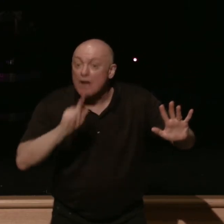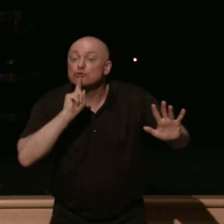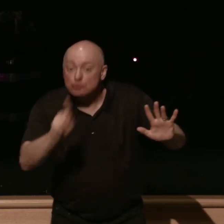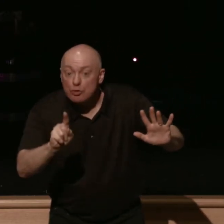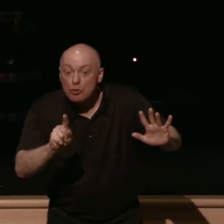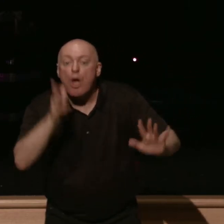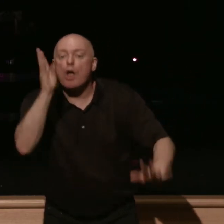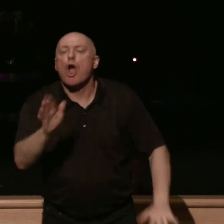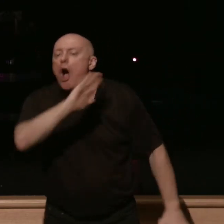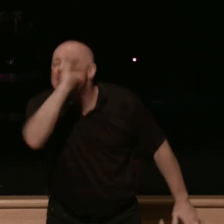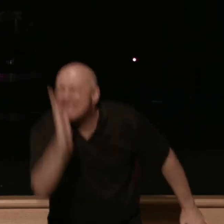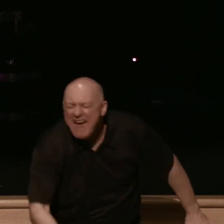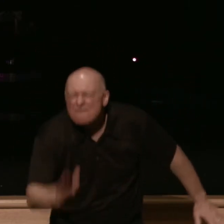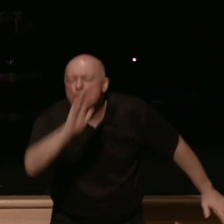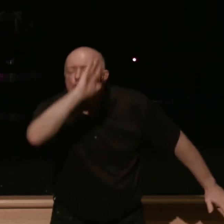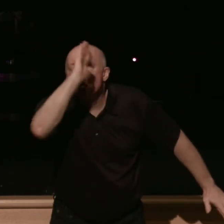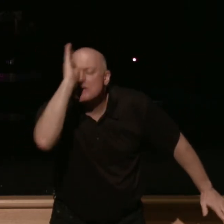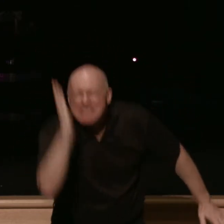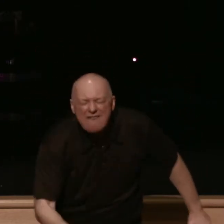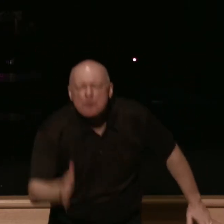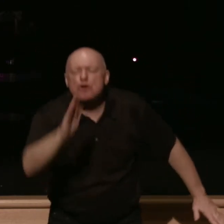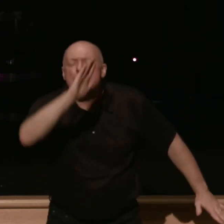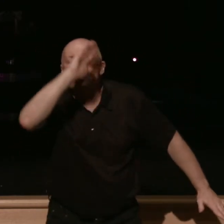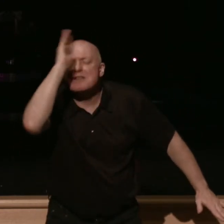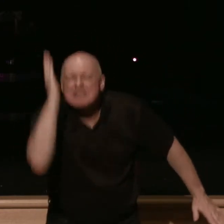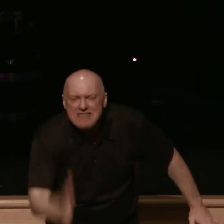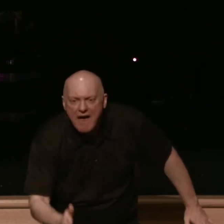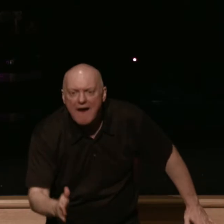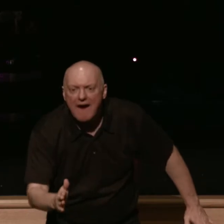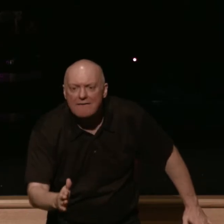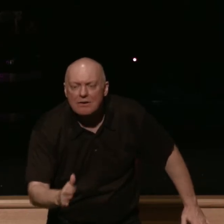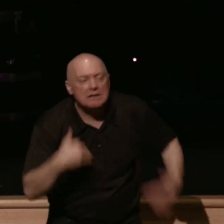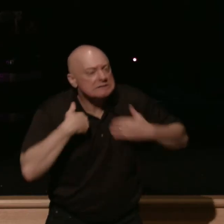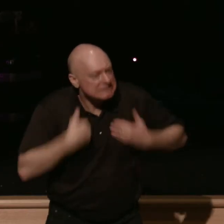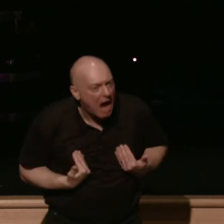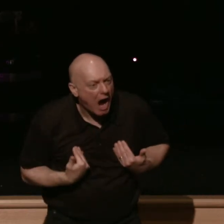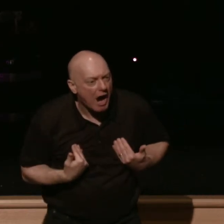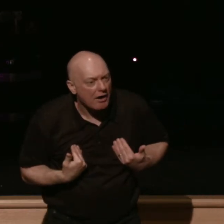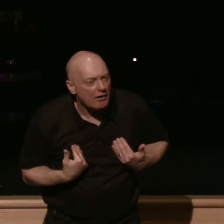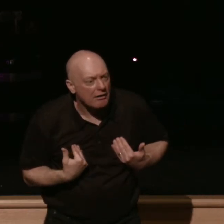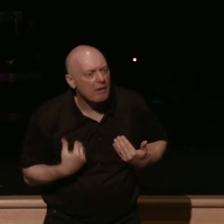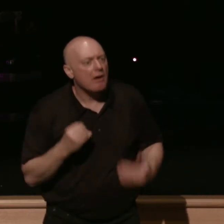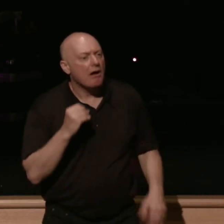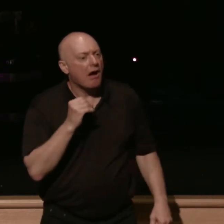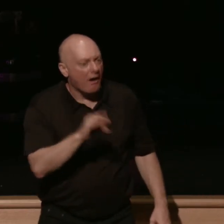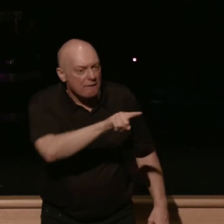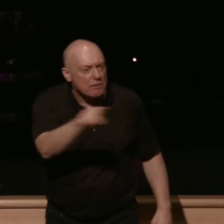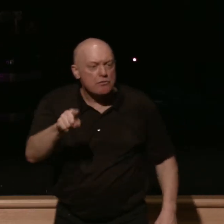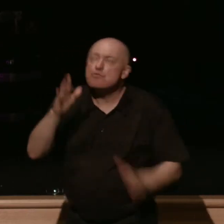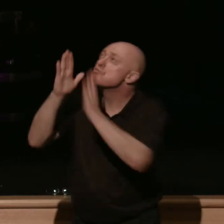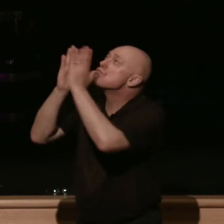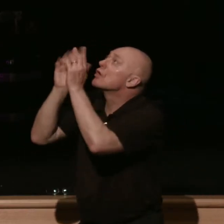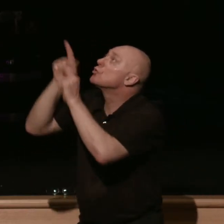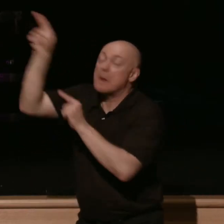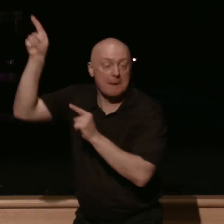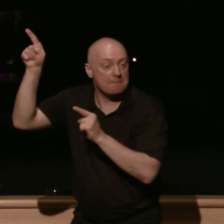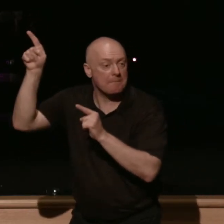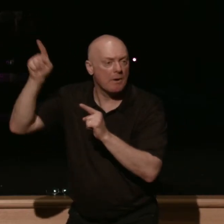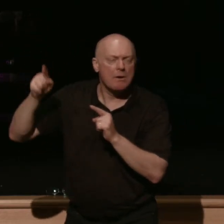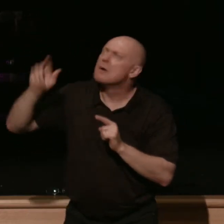never ever ever grows weary of a heart that calls out to him that asks that seeks